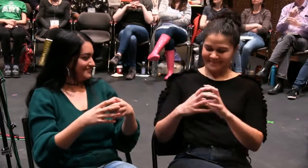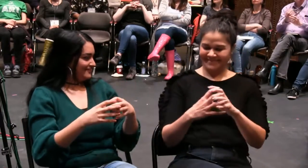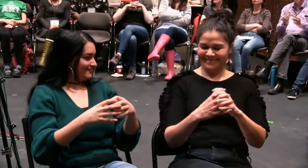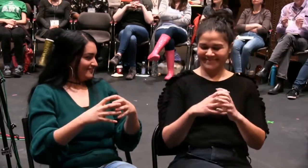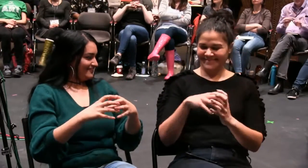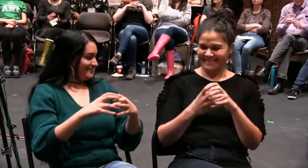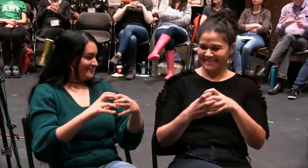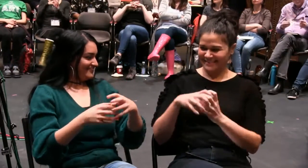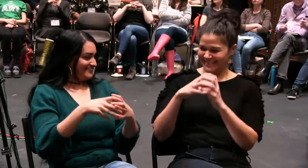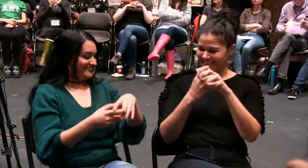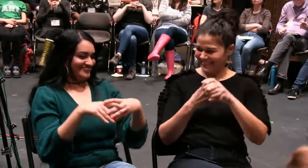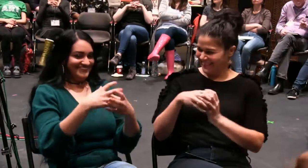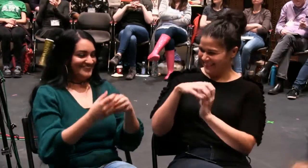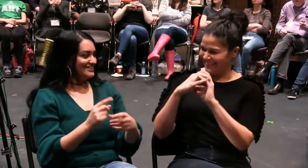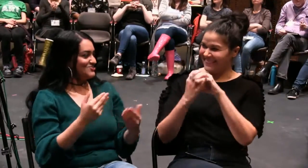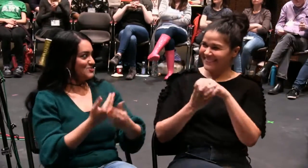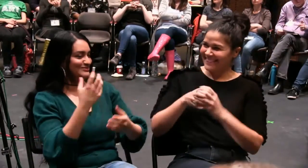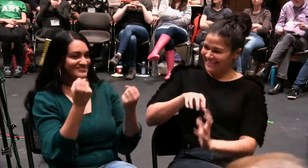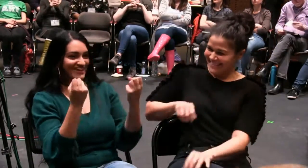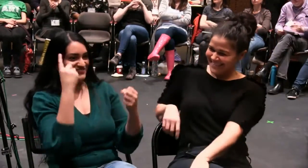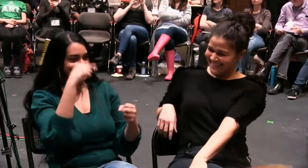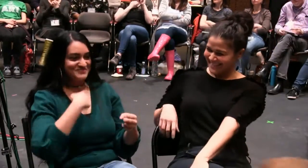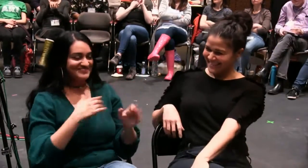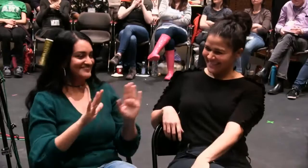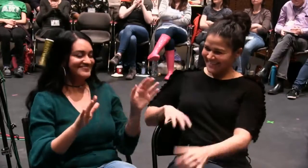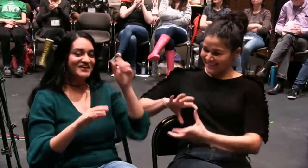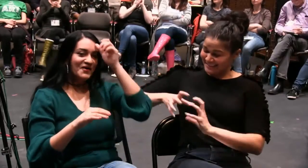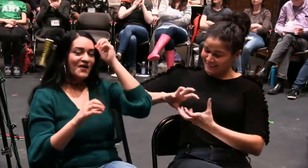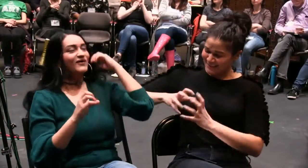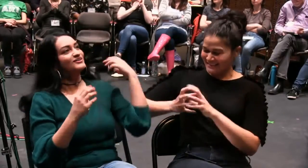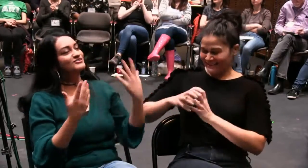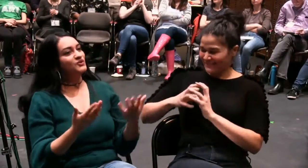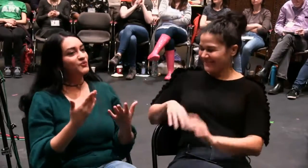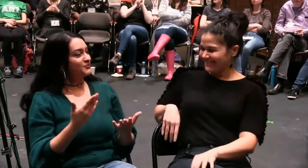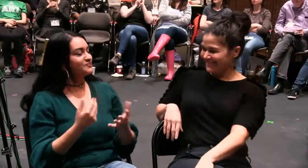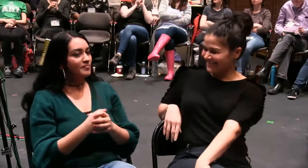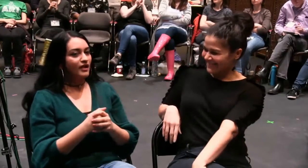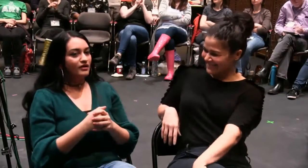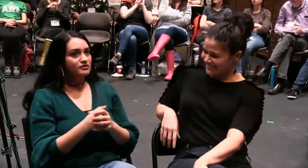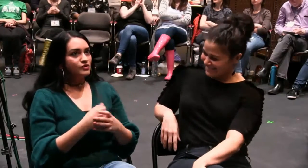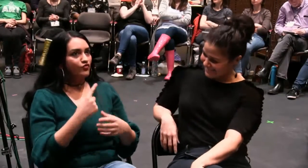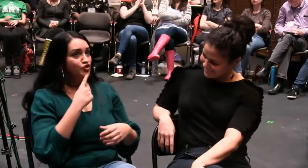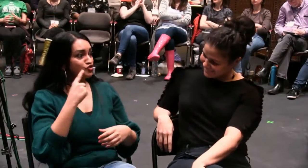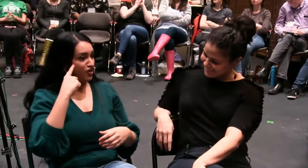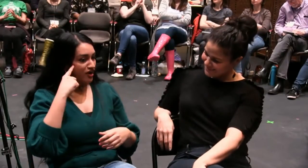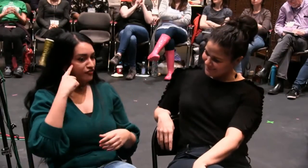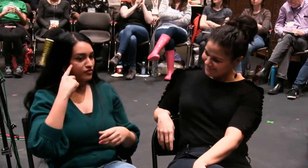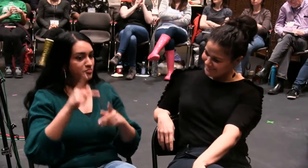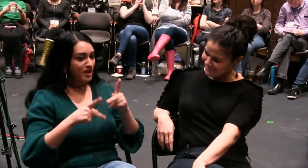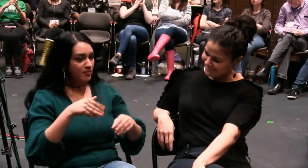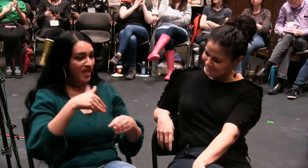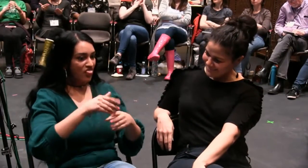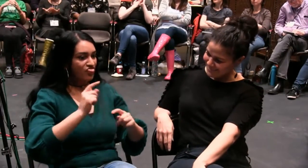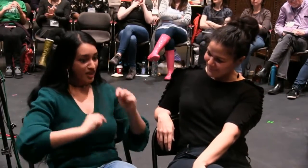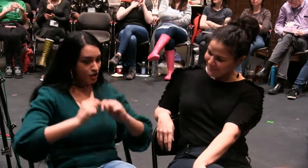Again, show me how to sign that sign. It's new for me. Intersectionality. Yeah, thanks. But to create